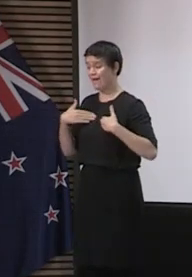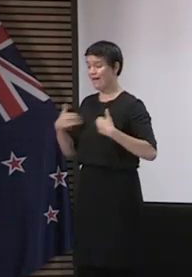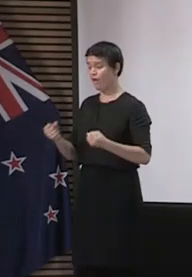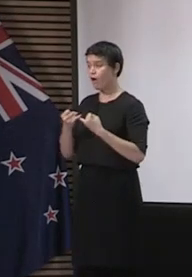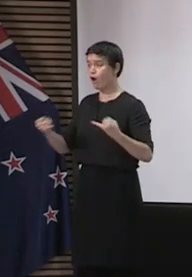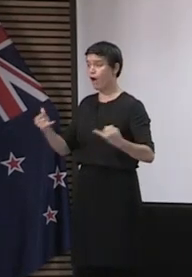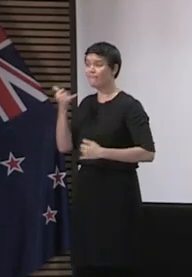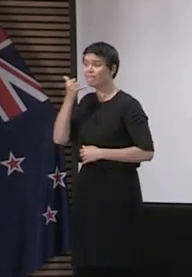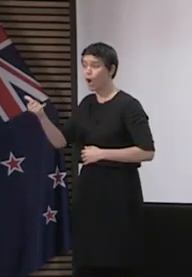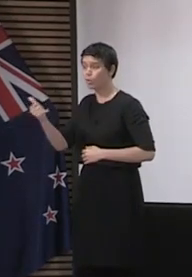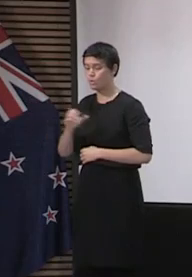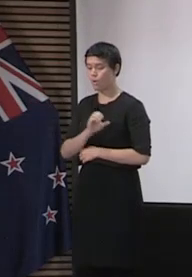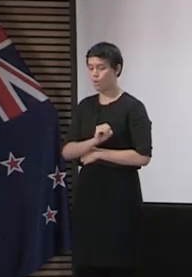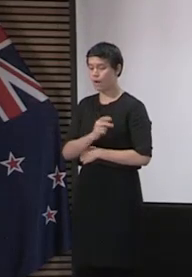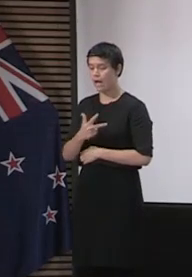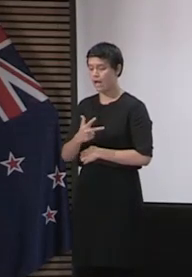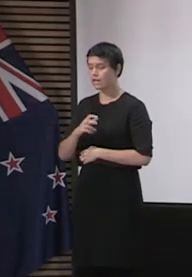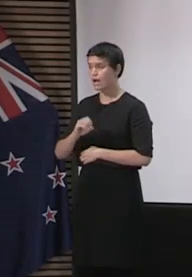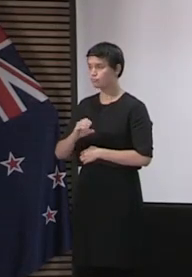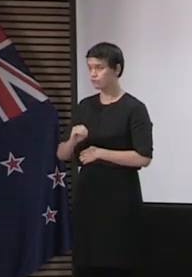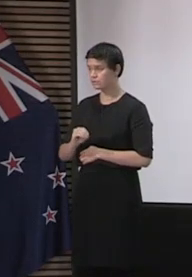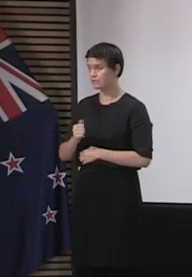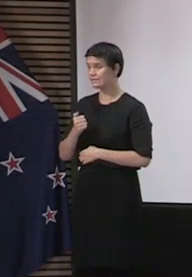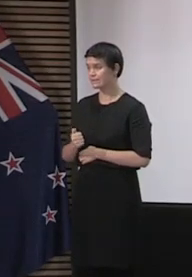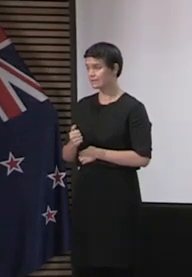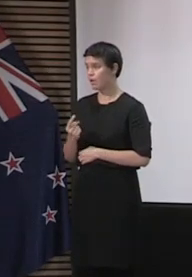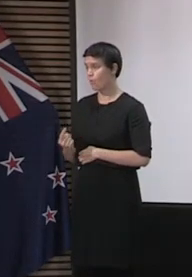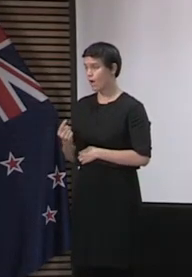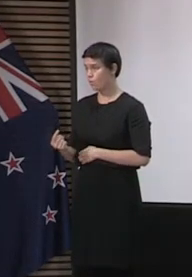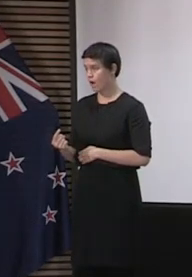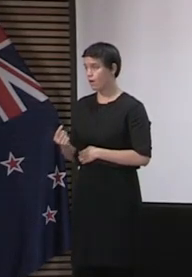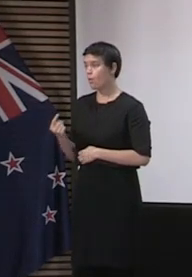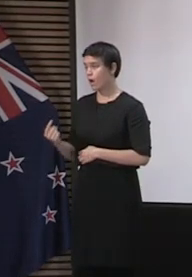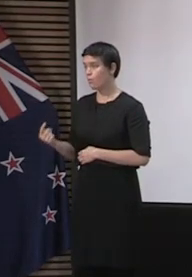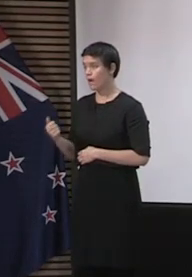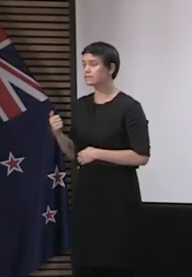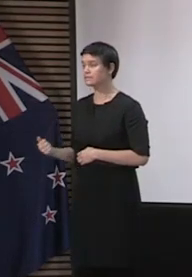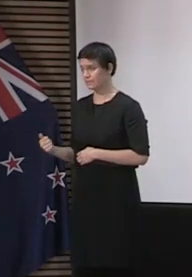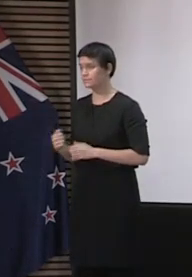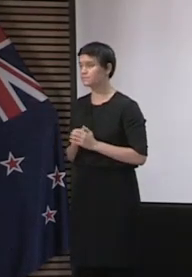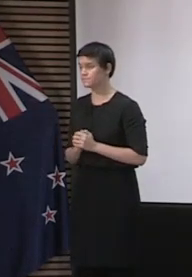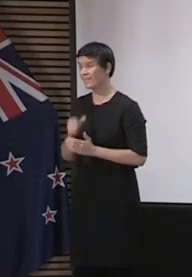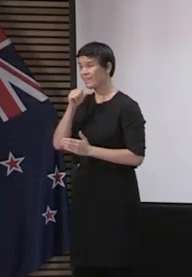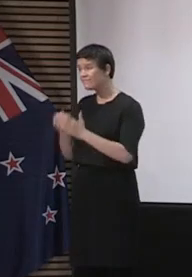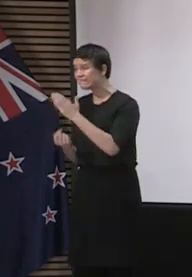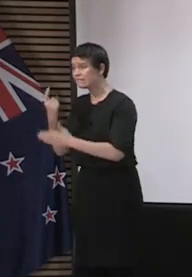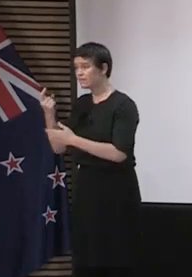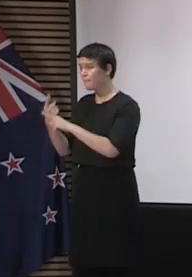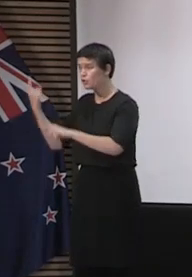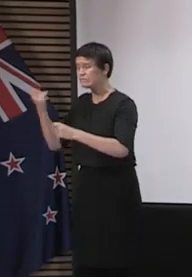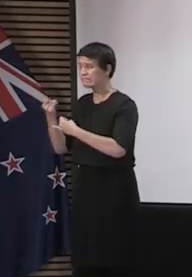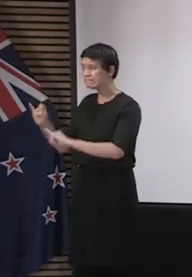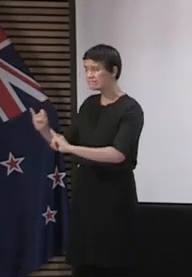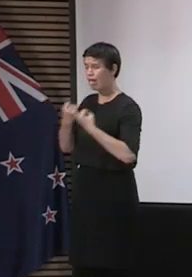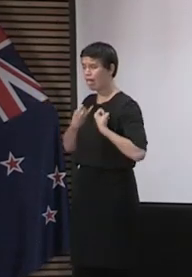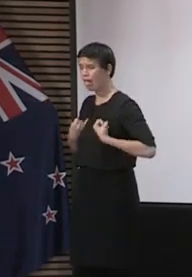116. That is the regular health line number and as usual if it is an emergency please do call 111. And